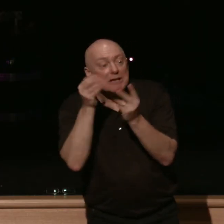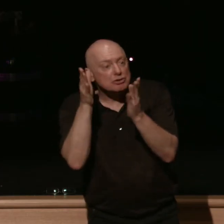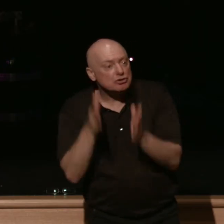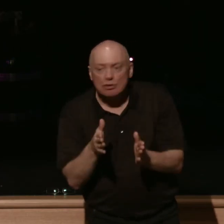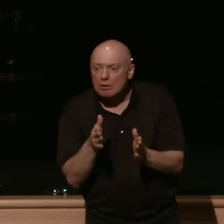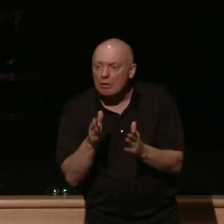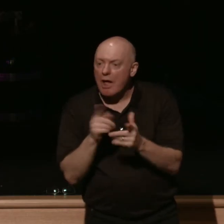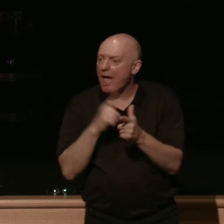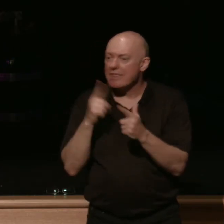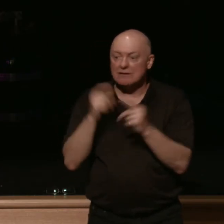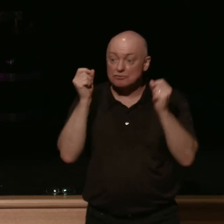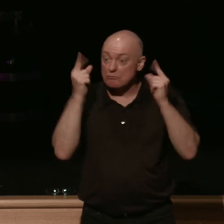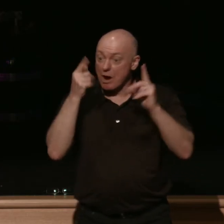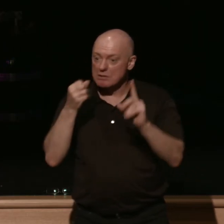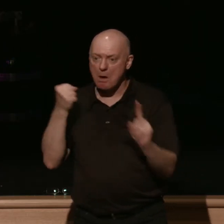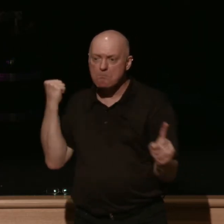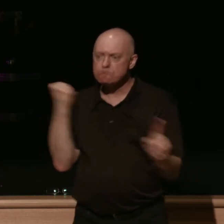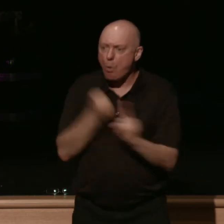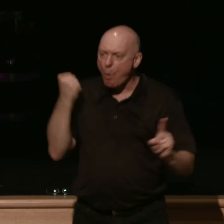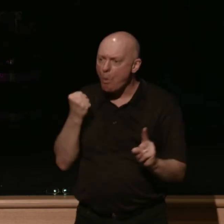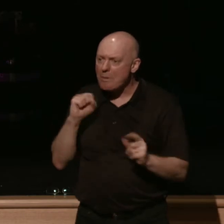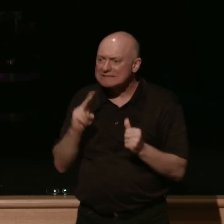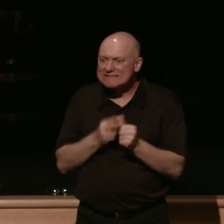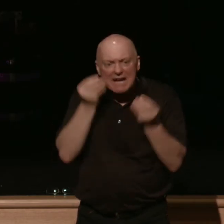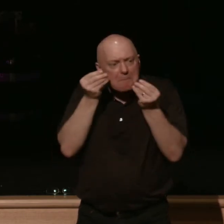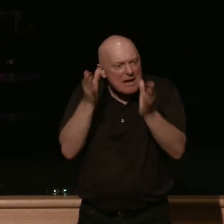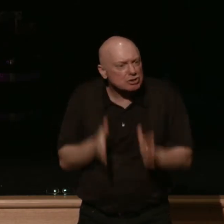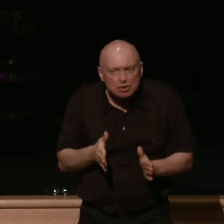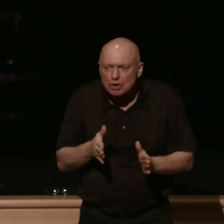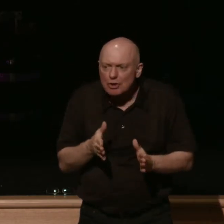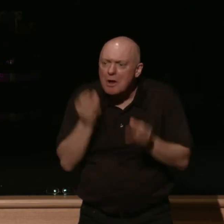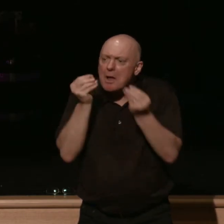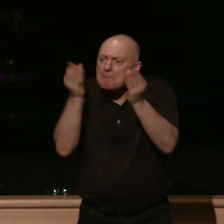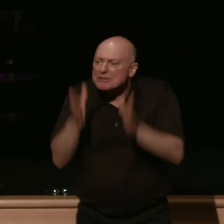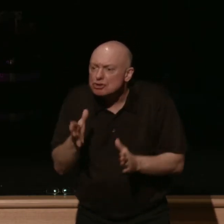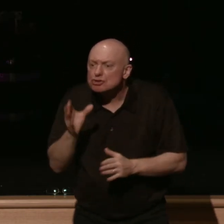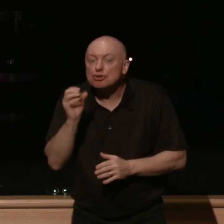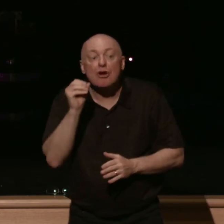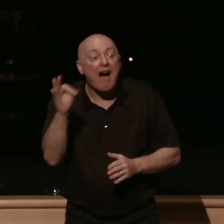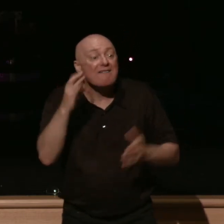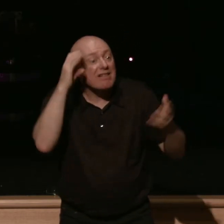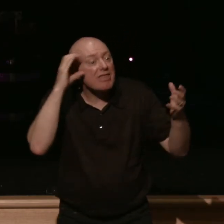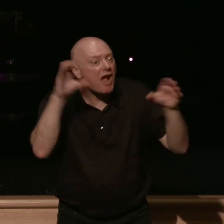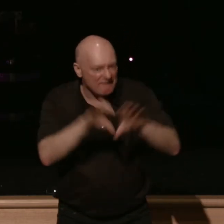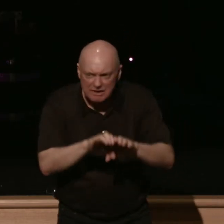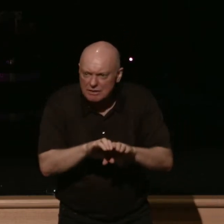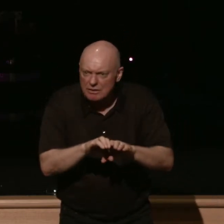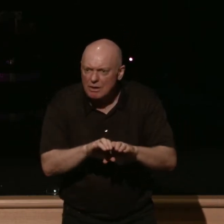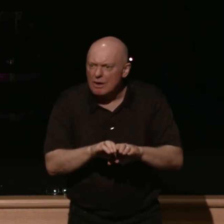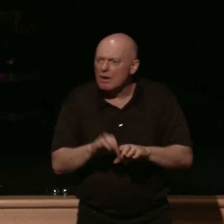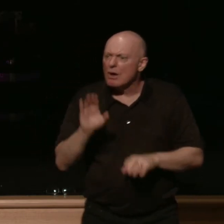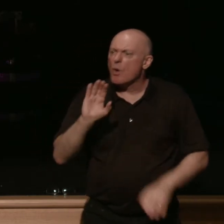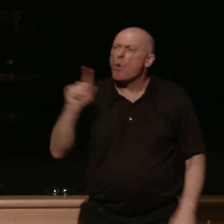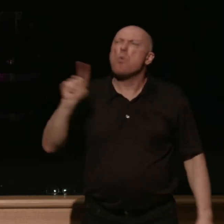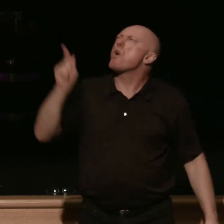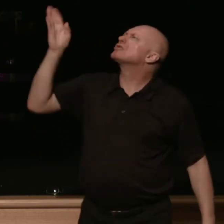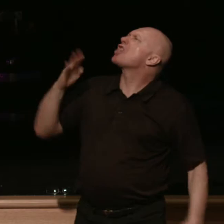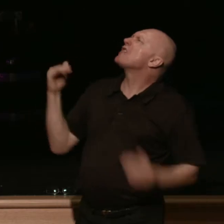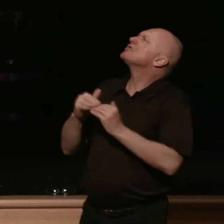surprisingly comes the second messenger the messenger of the covenant where is the god of justice he's on his